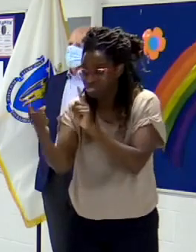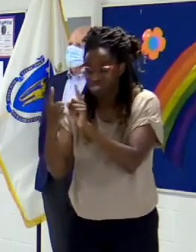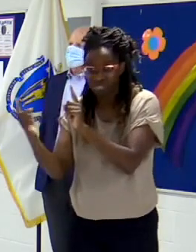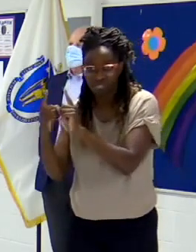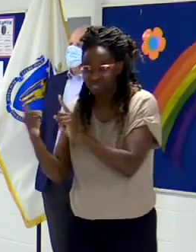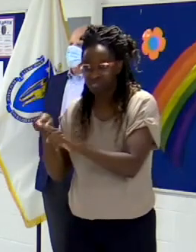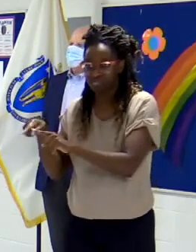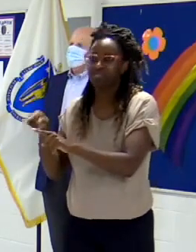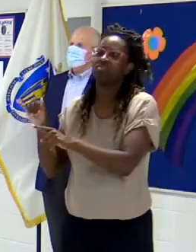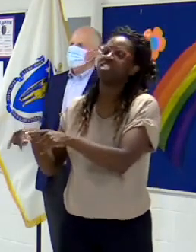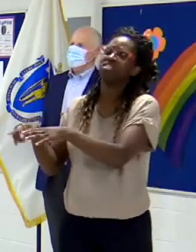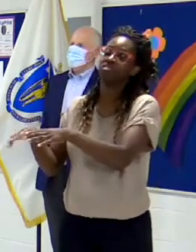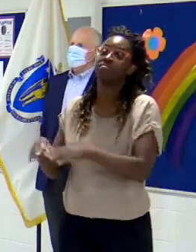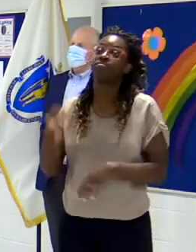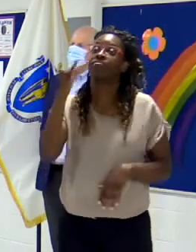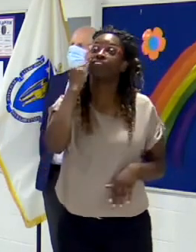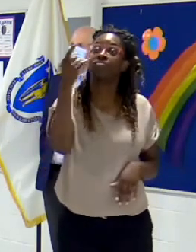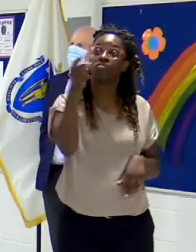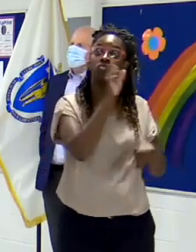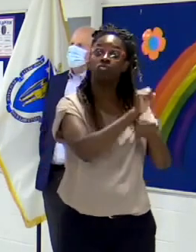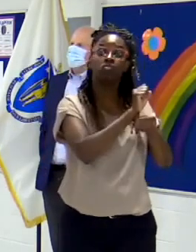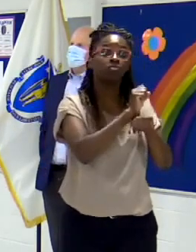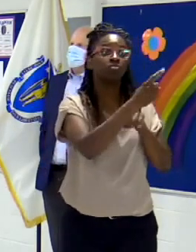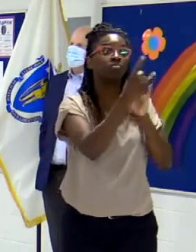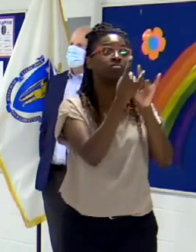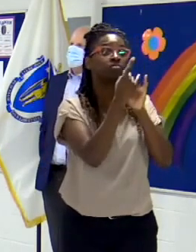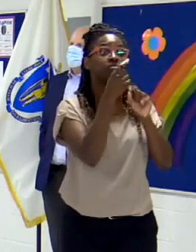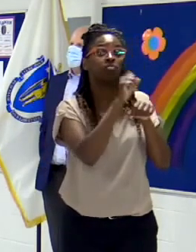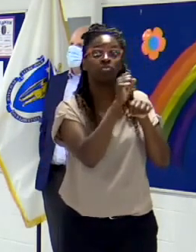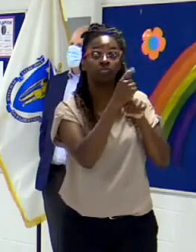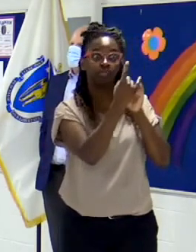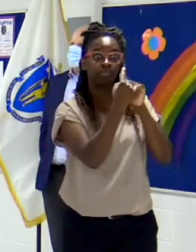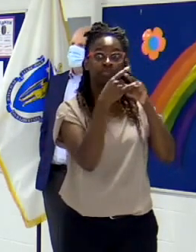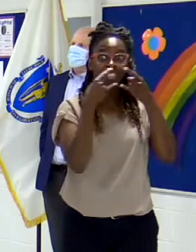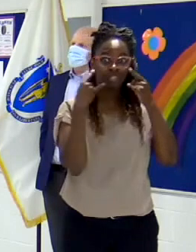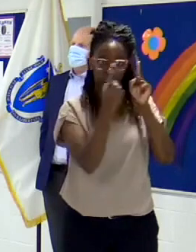work or they go to the store or they go almost anywhere else, um,